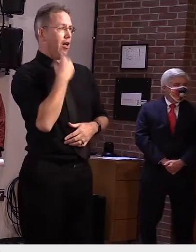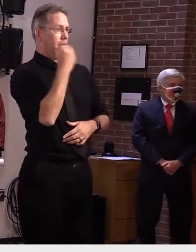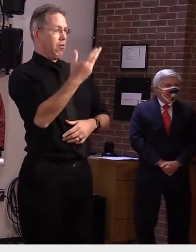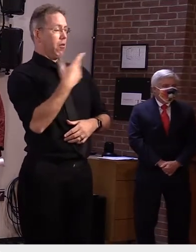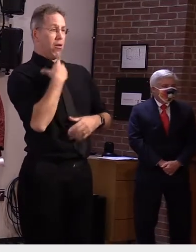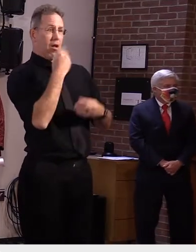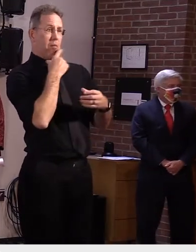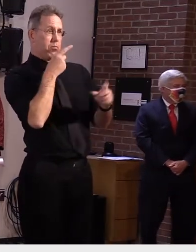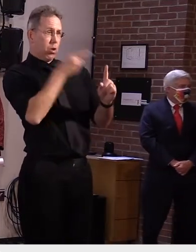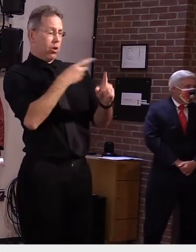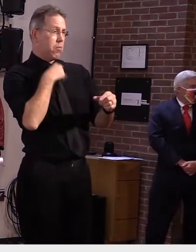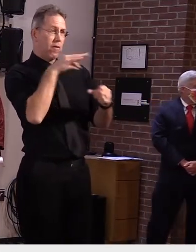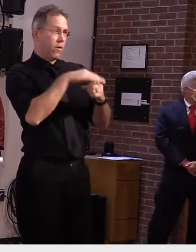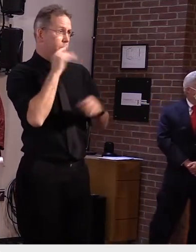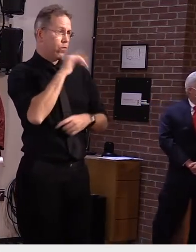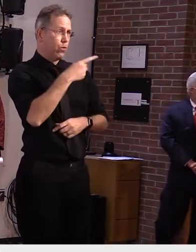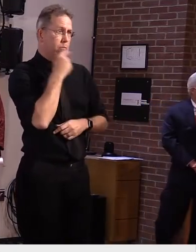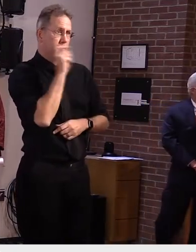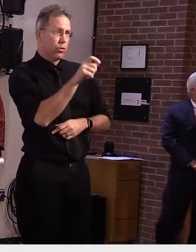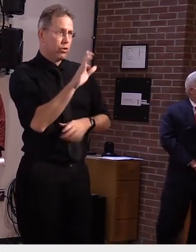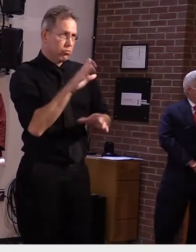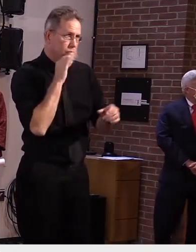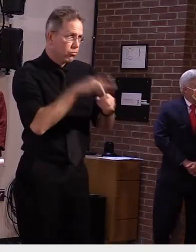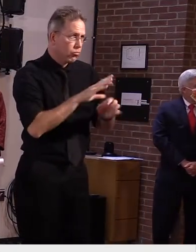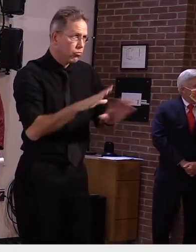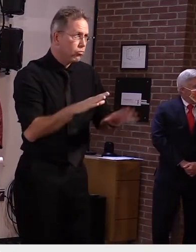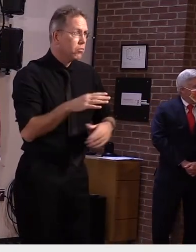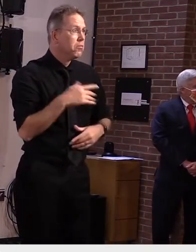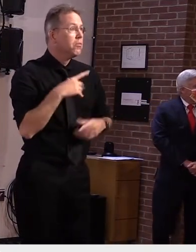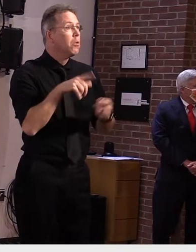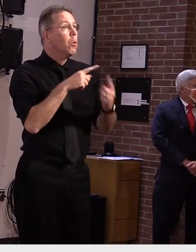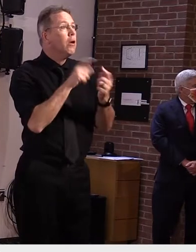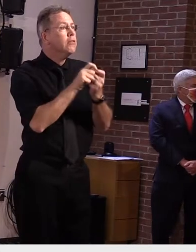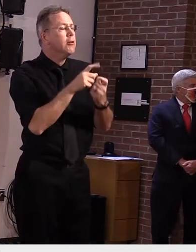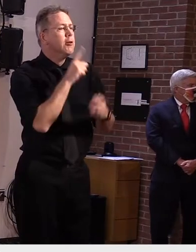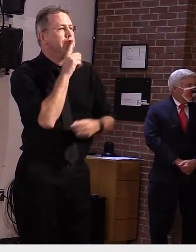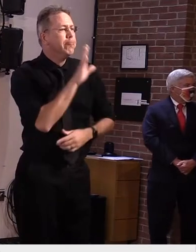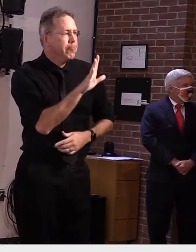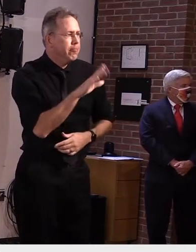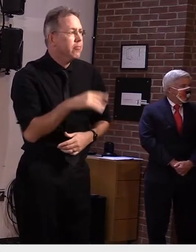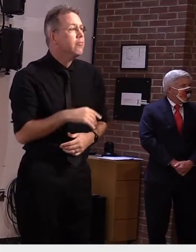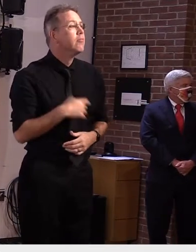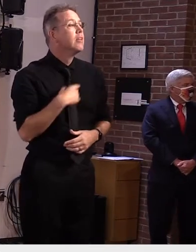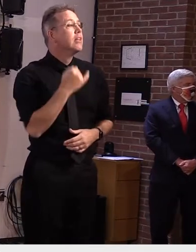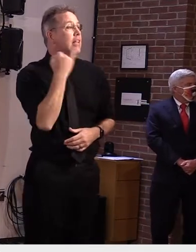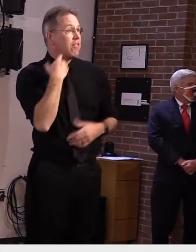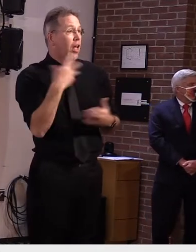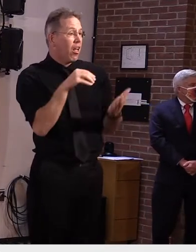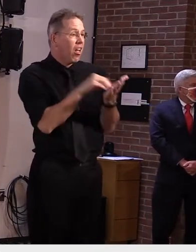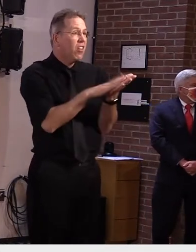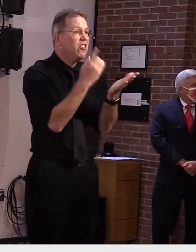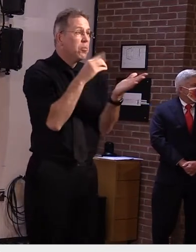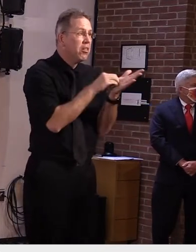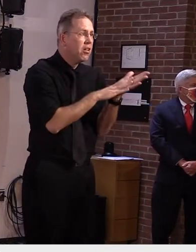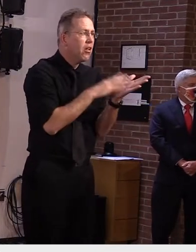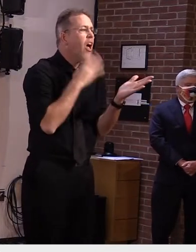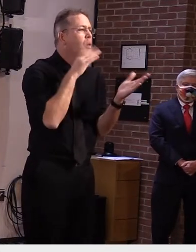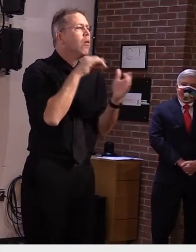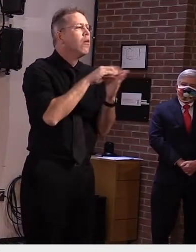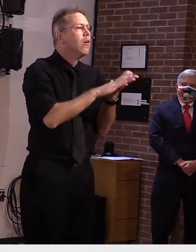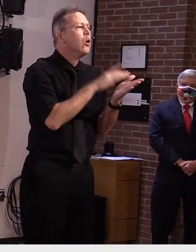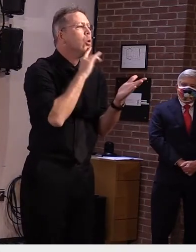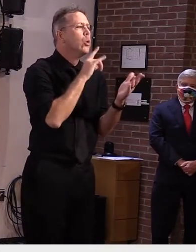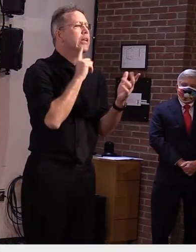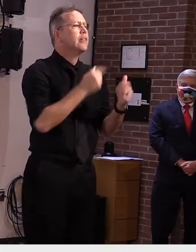David? Thank you. Another question following up on how it was about the hockey outbreak